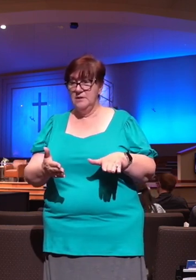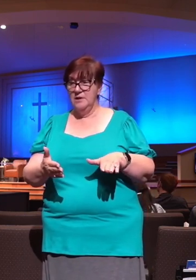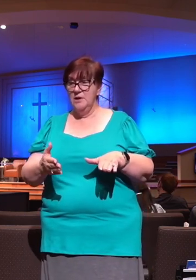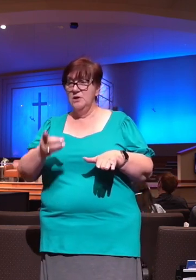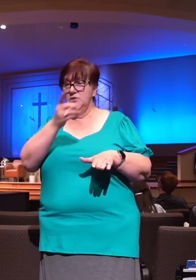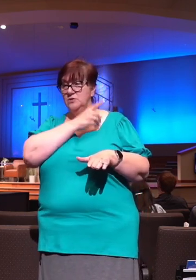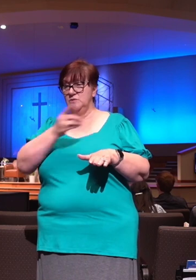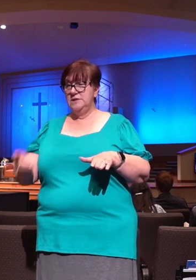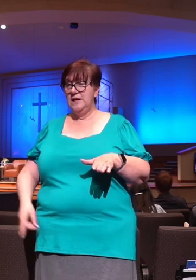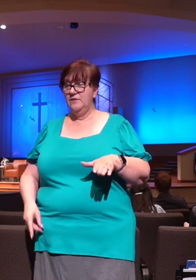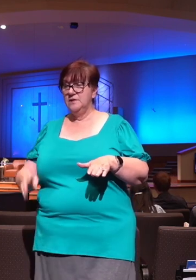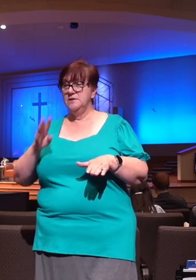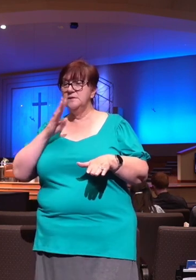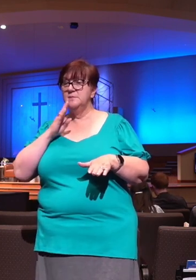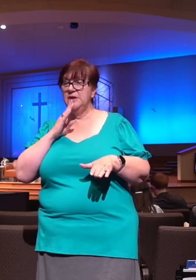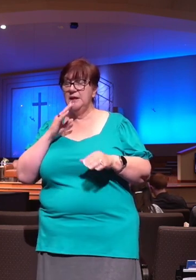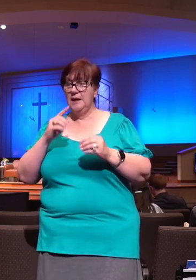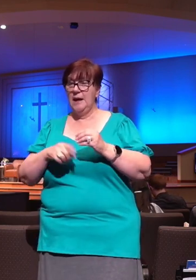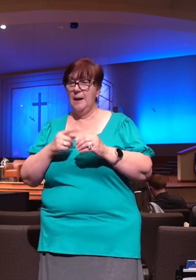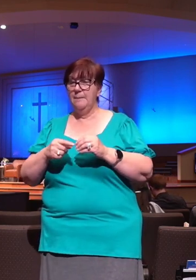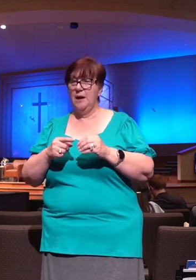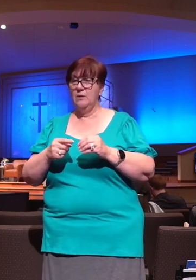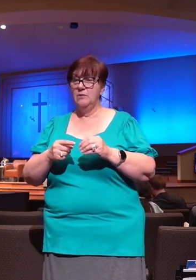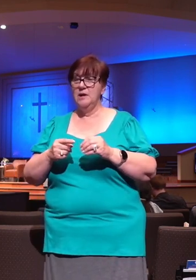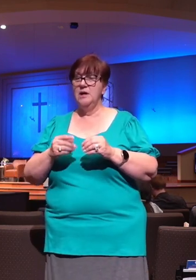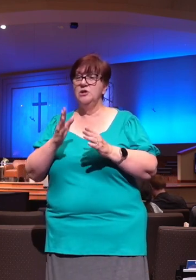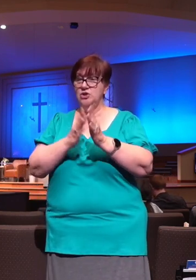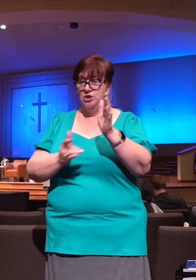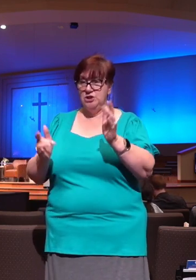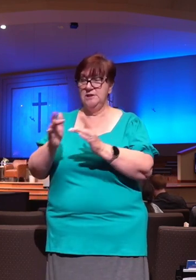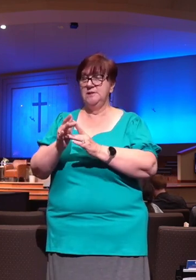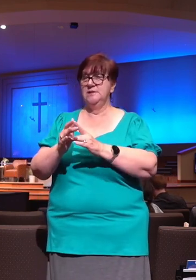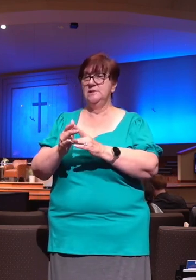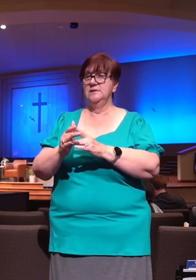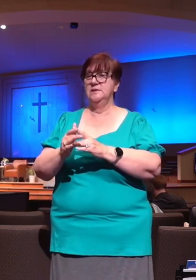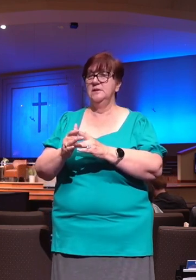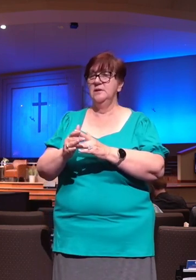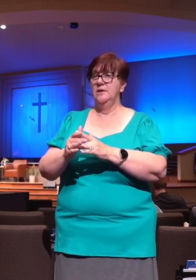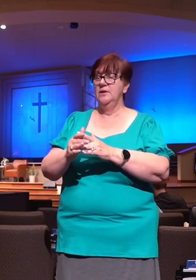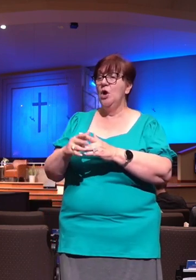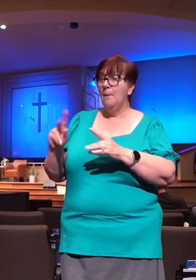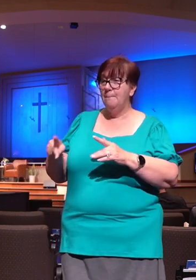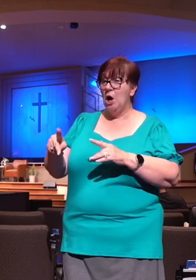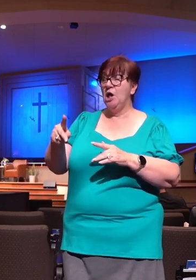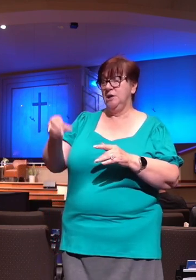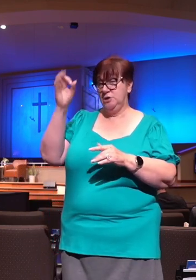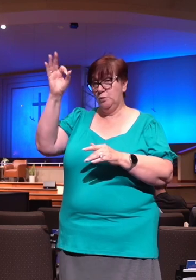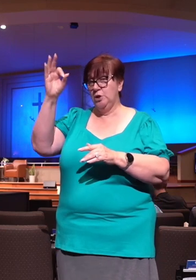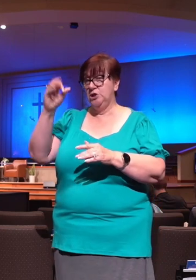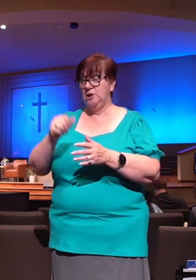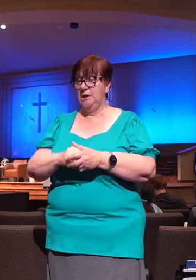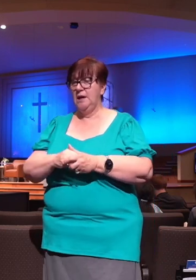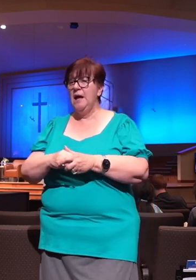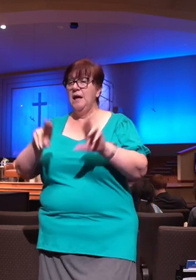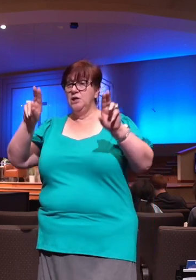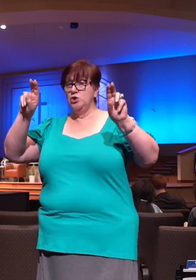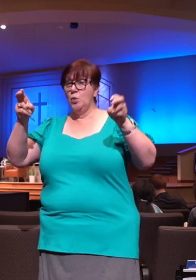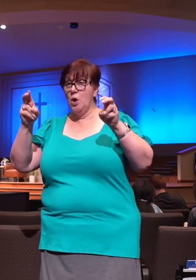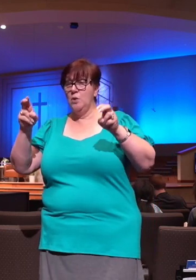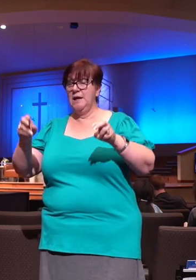find Peter, he's preaching, and he's going to quote David. I foresaw the Lord always before my face, for he is at my right hand,